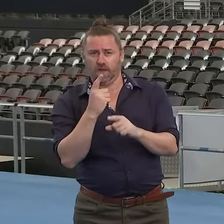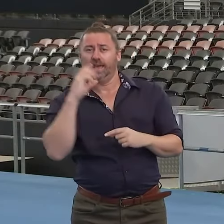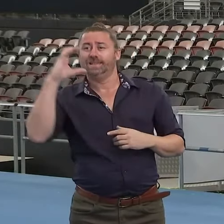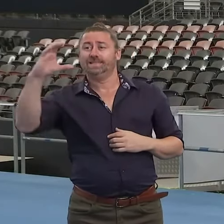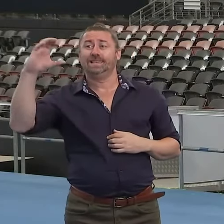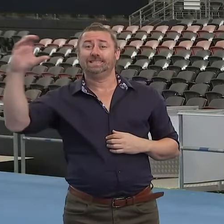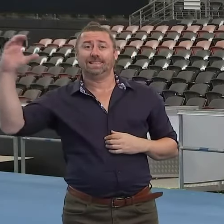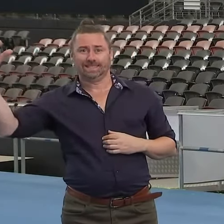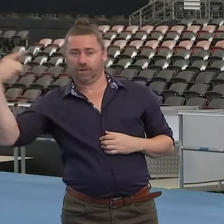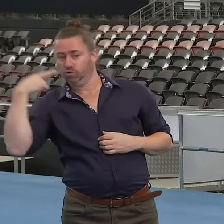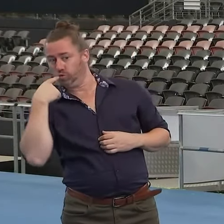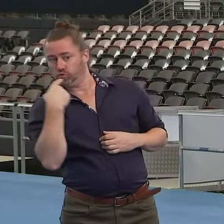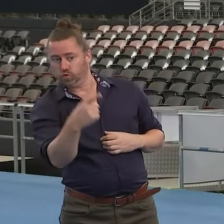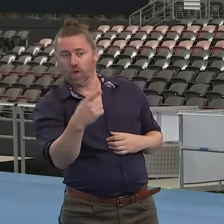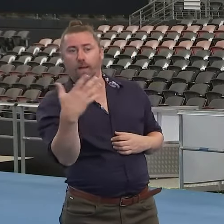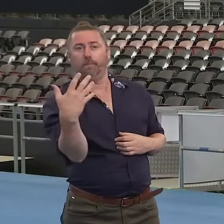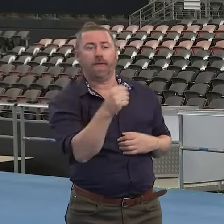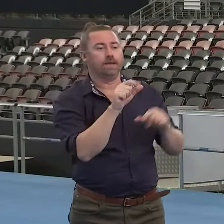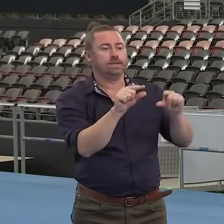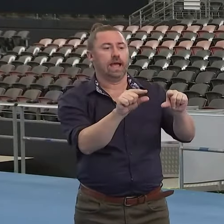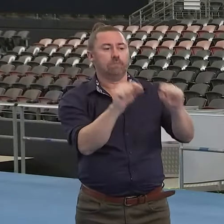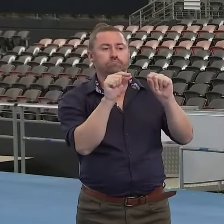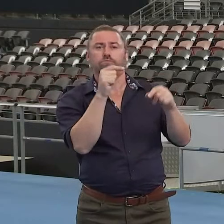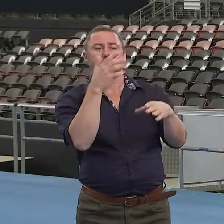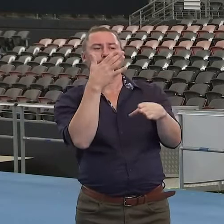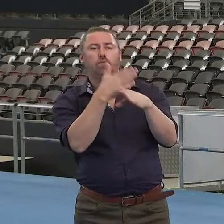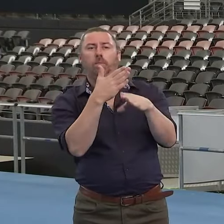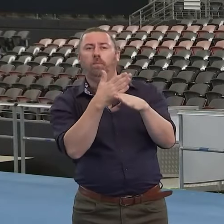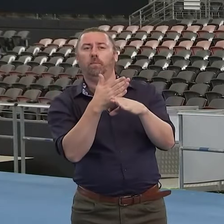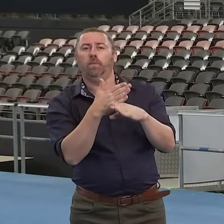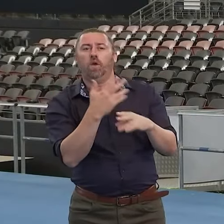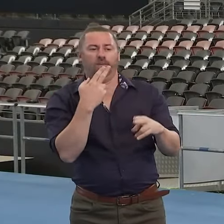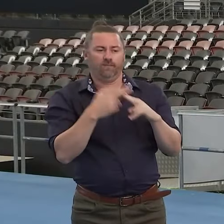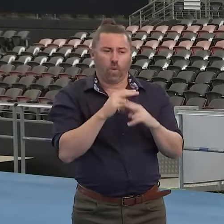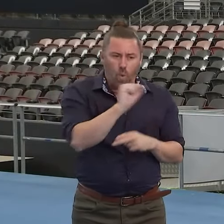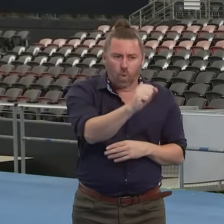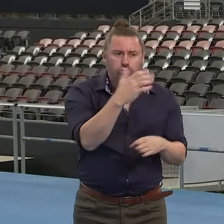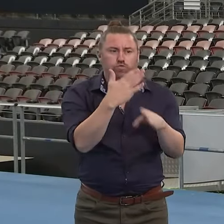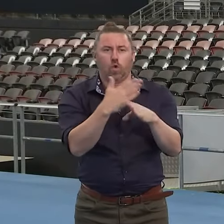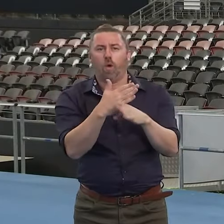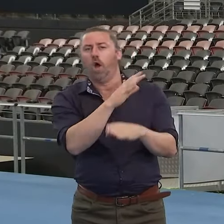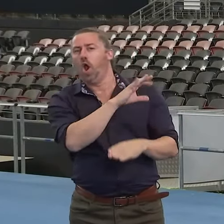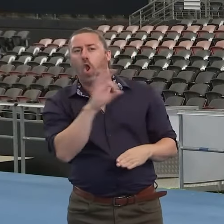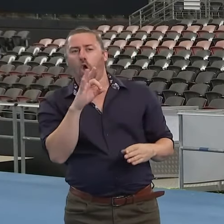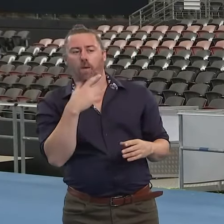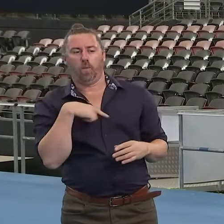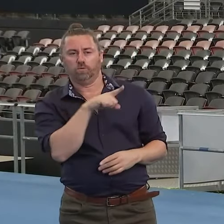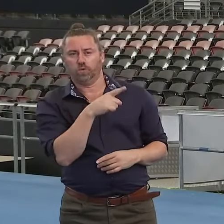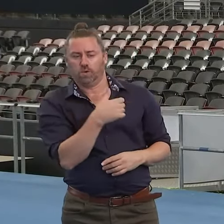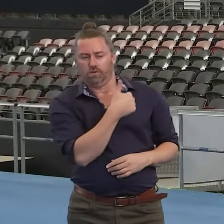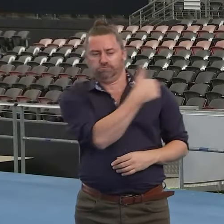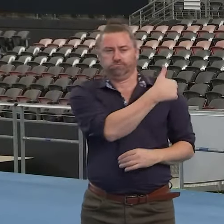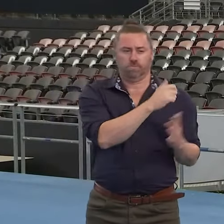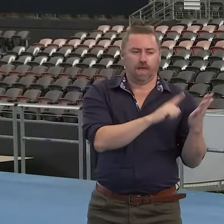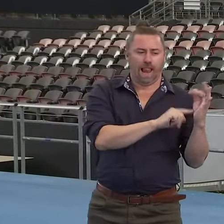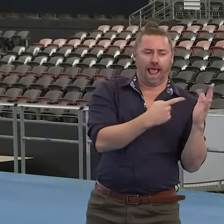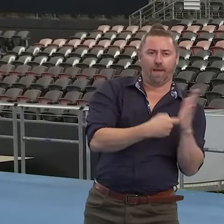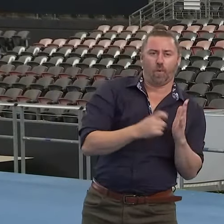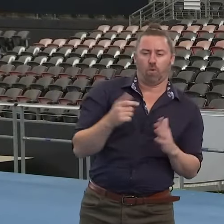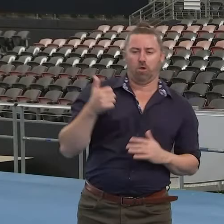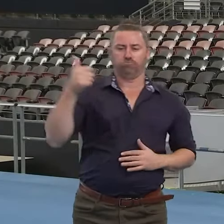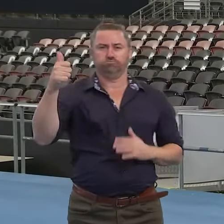principle C that appointments must be there at stake. Were you concerned about that? Is that pointing to something in the way the government points in the world?